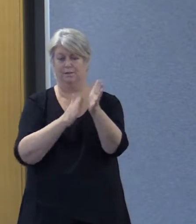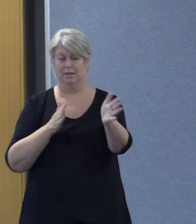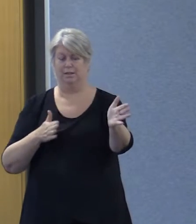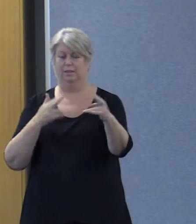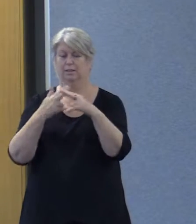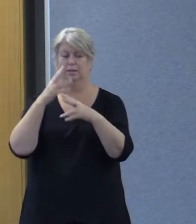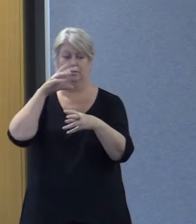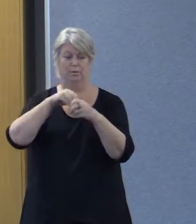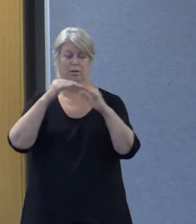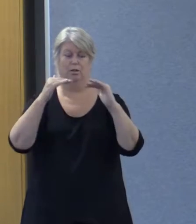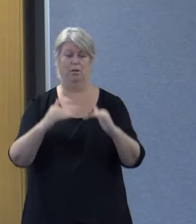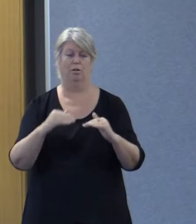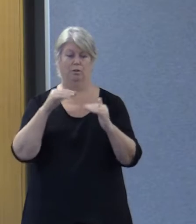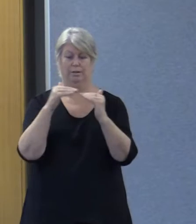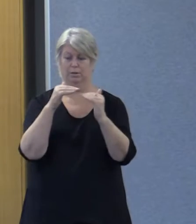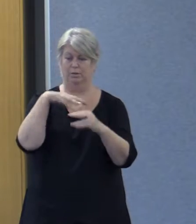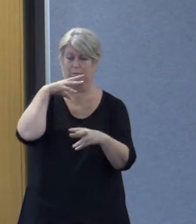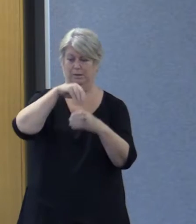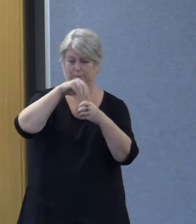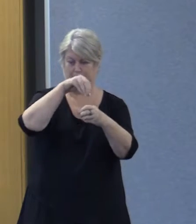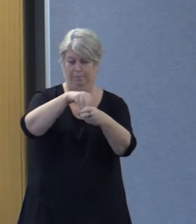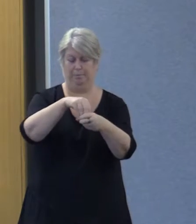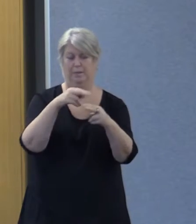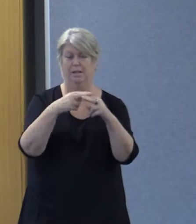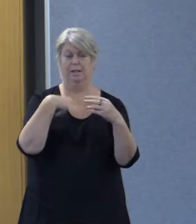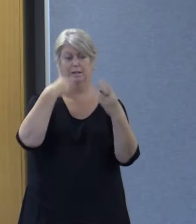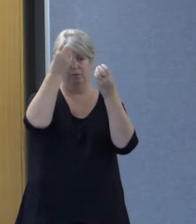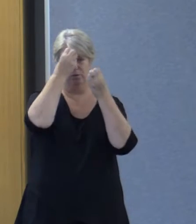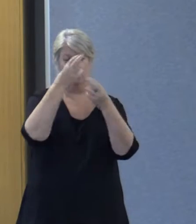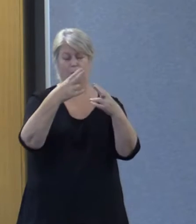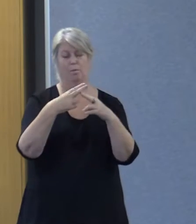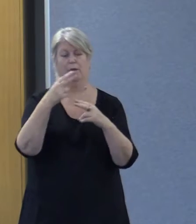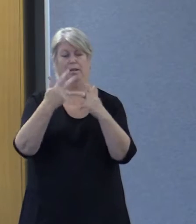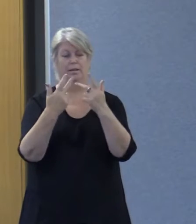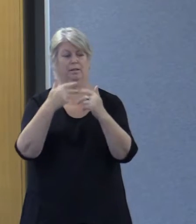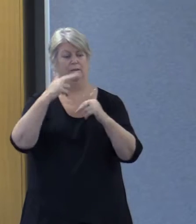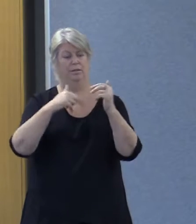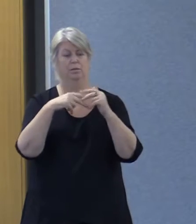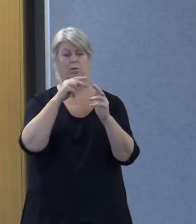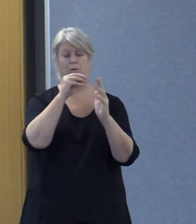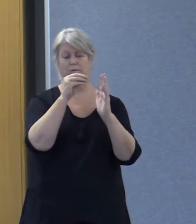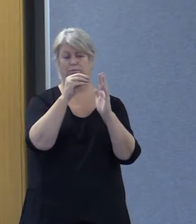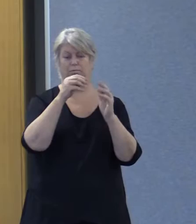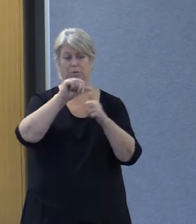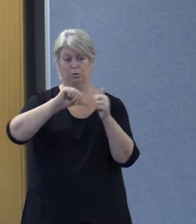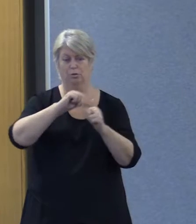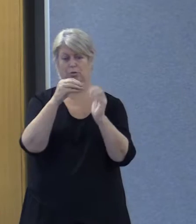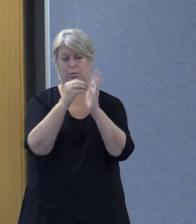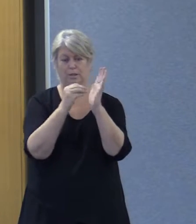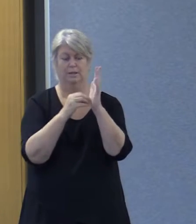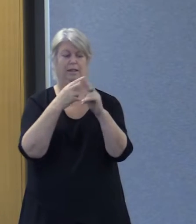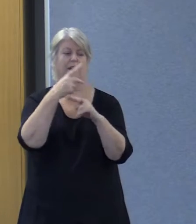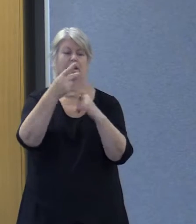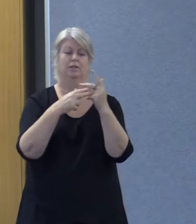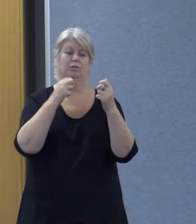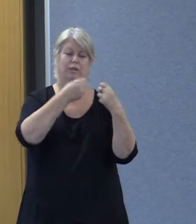contribute to the low levels of participation and to inform ongoing development of social policies, strategies and practices that